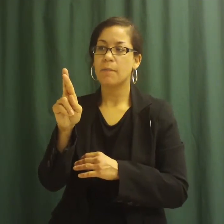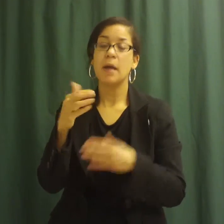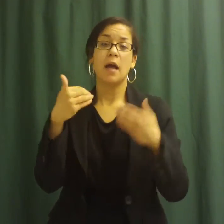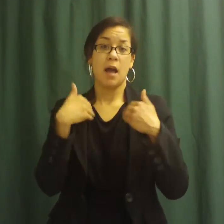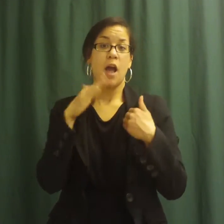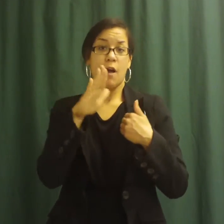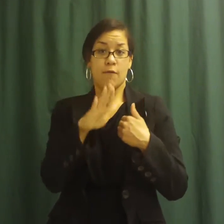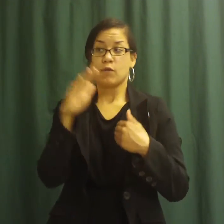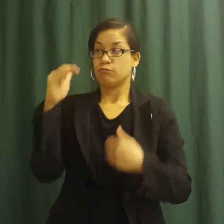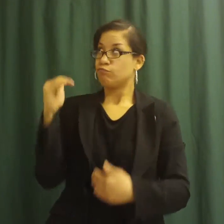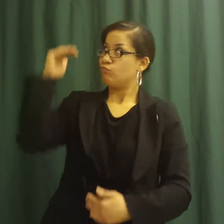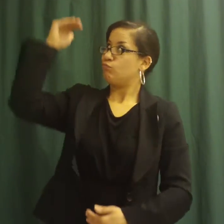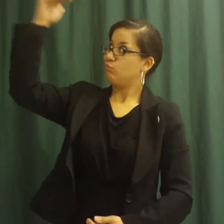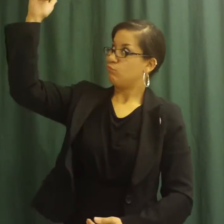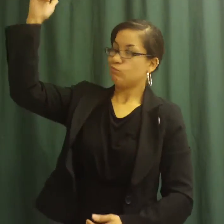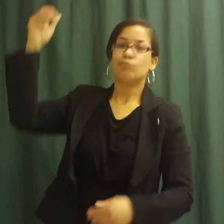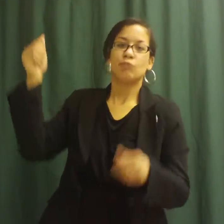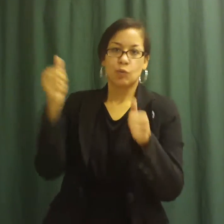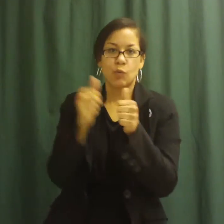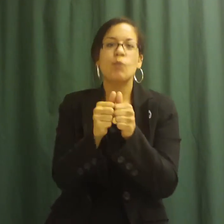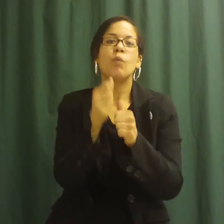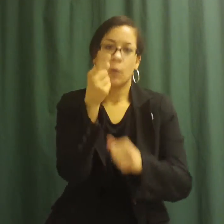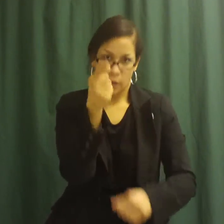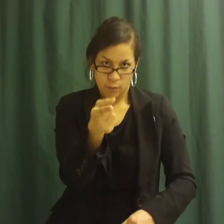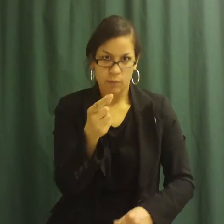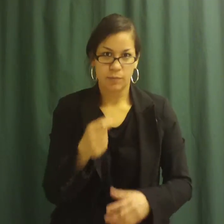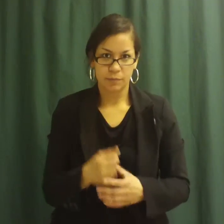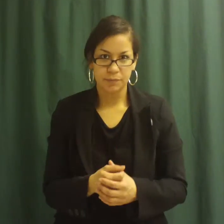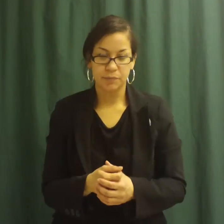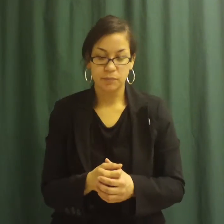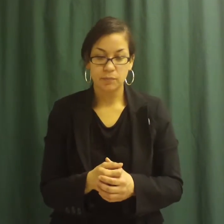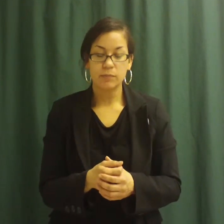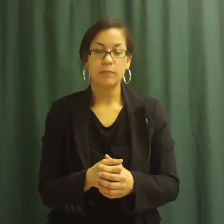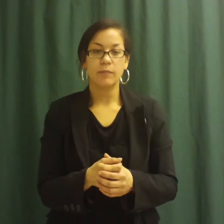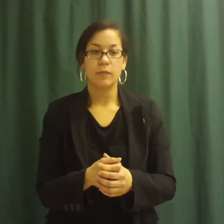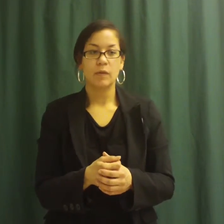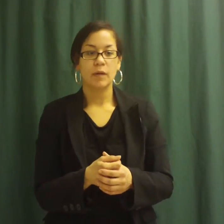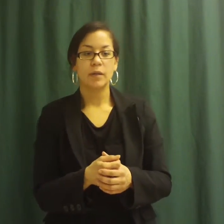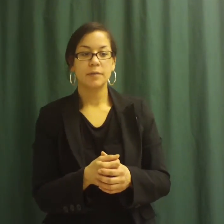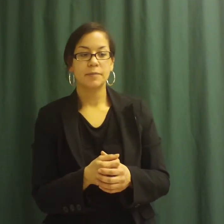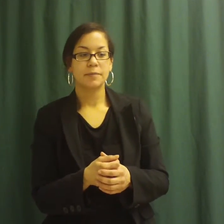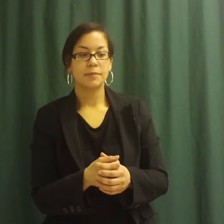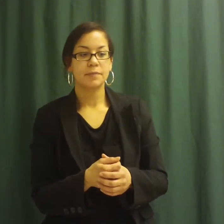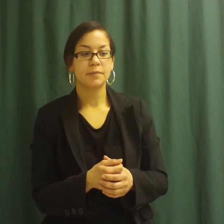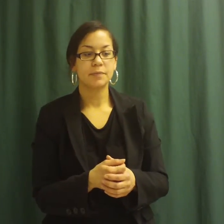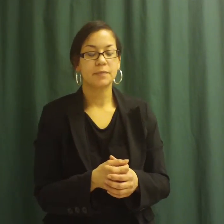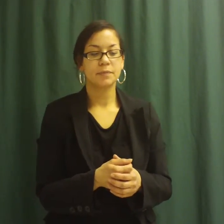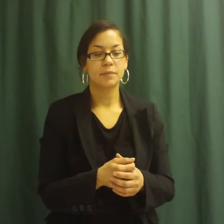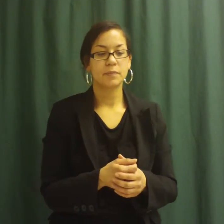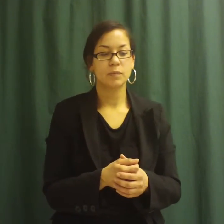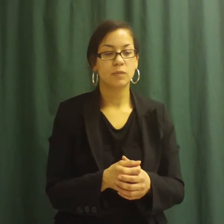While you're there, look and see if you can find bunnies and butterflies